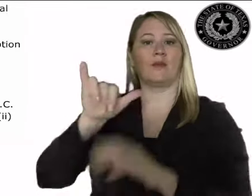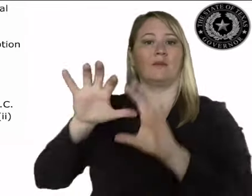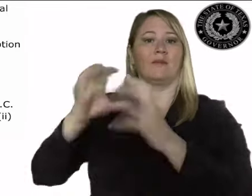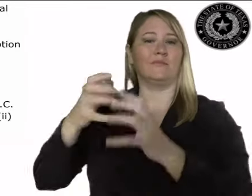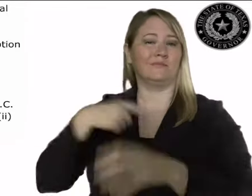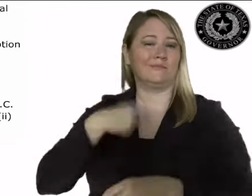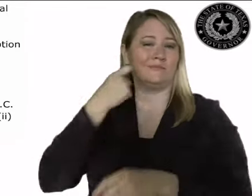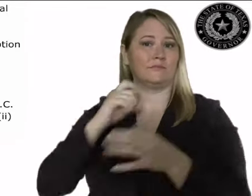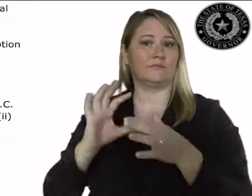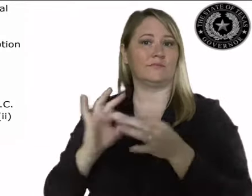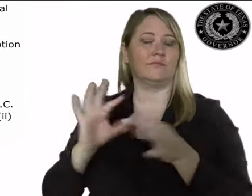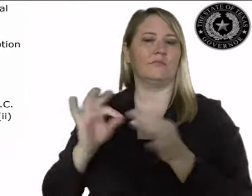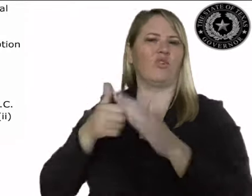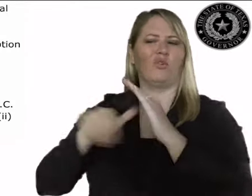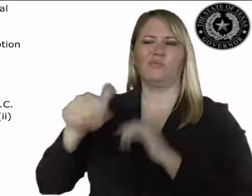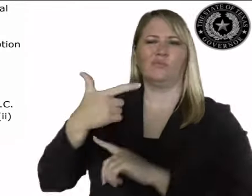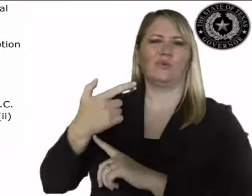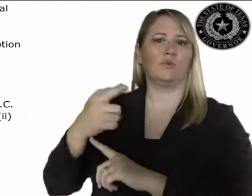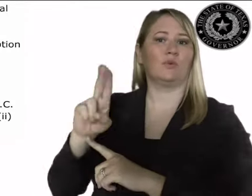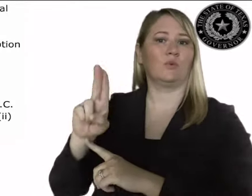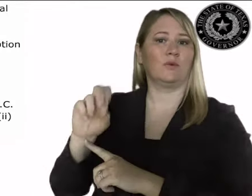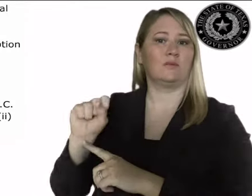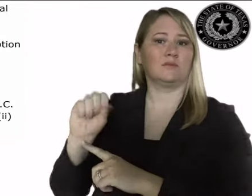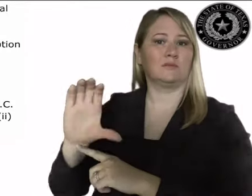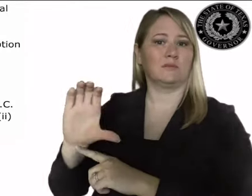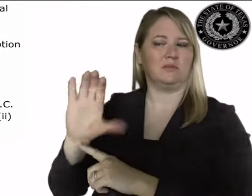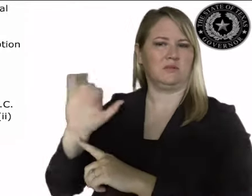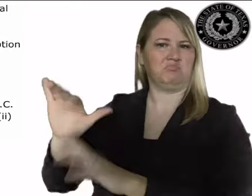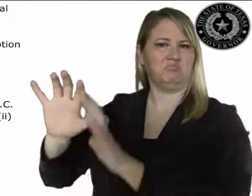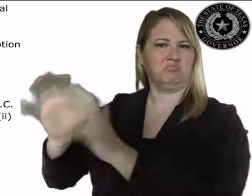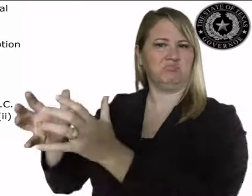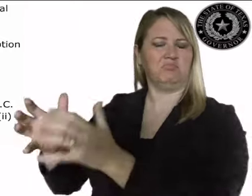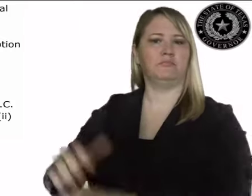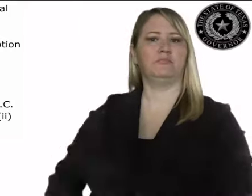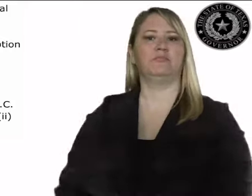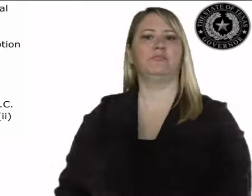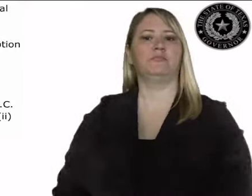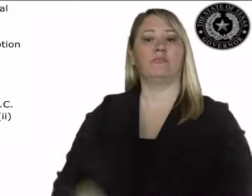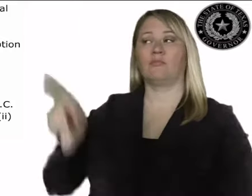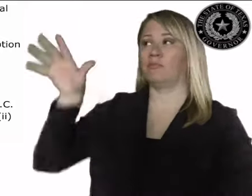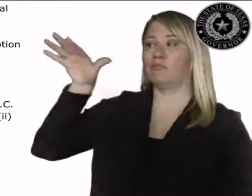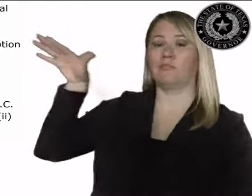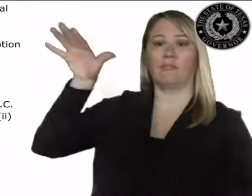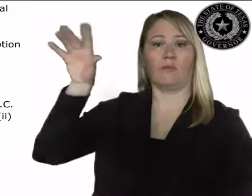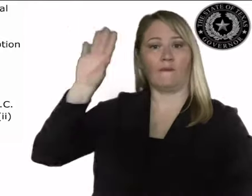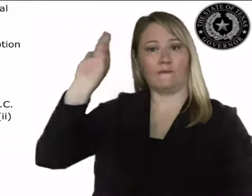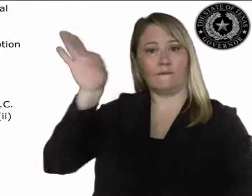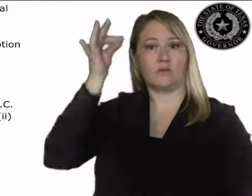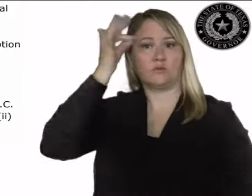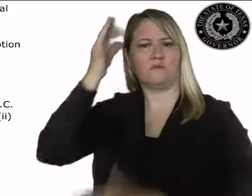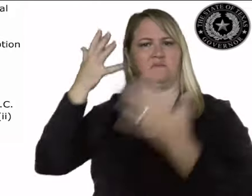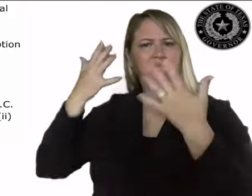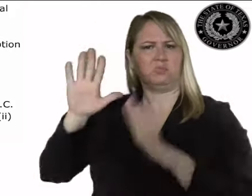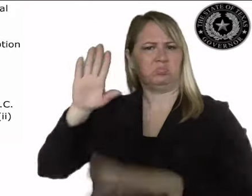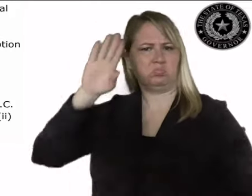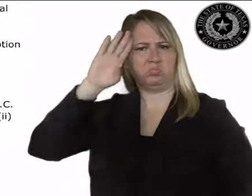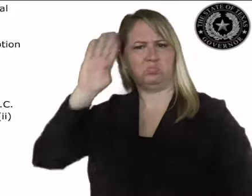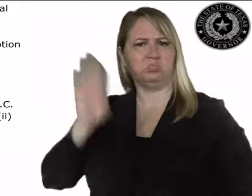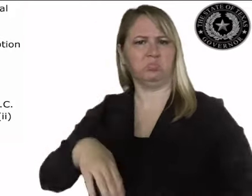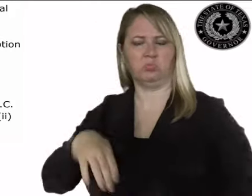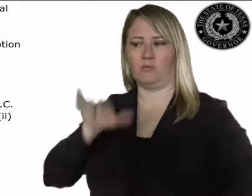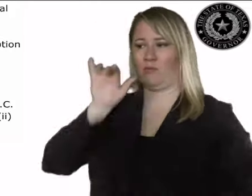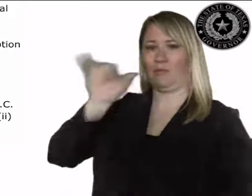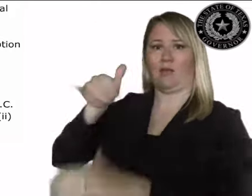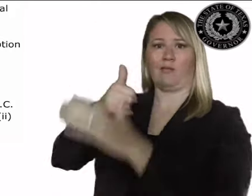Whereas, that federal statute expressly recognizes that each individual has the option to accept